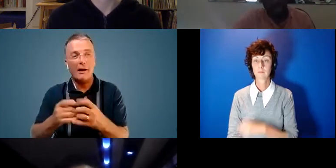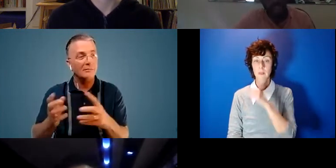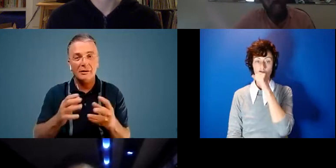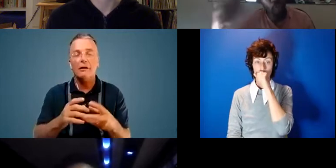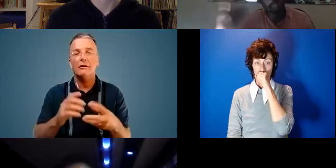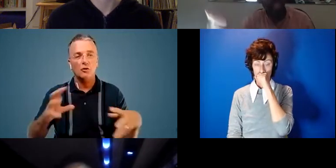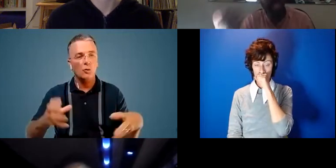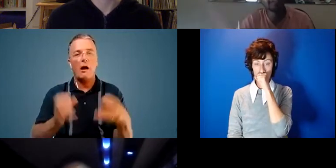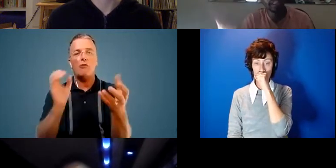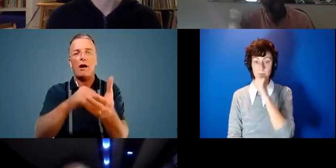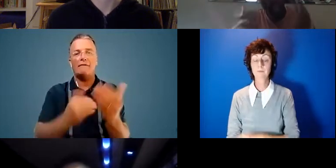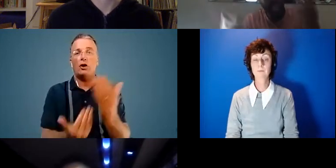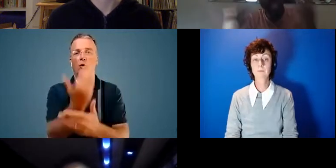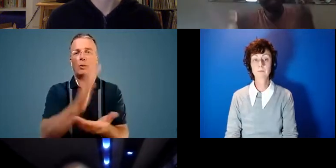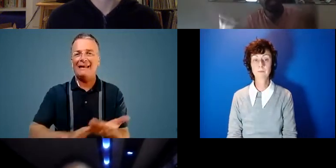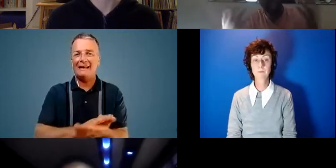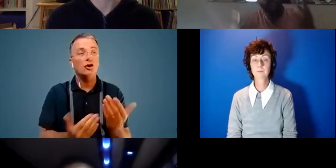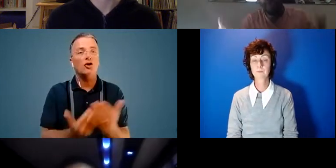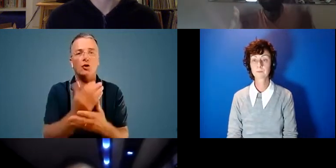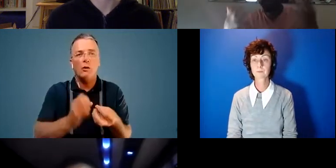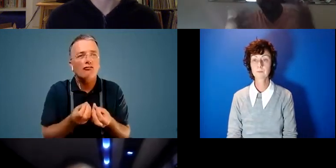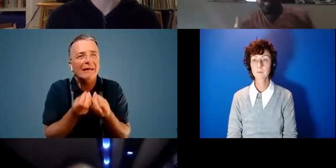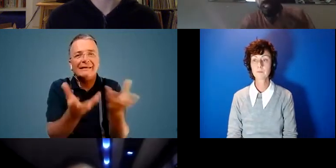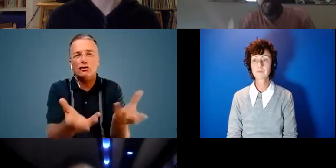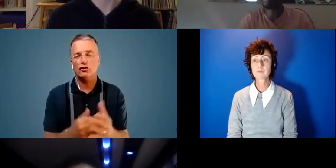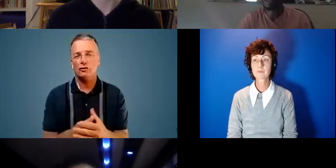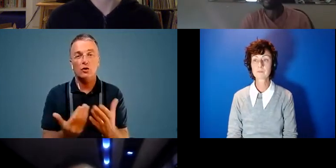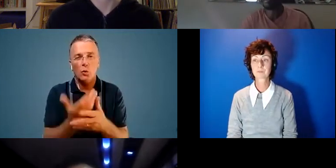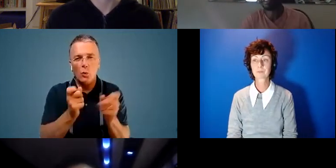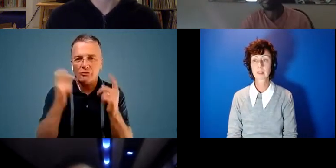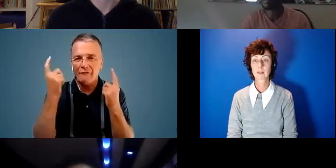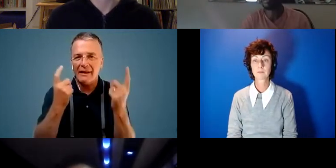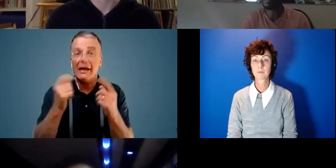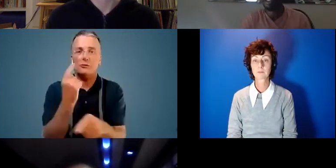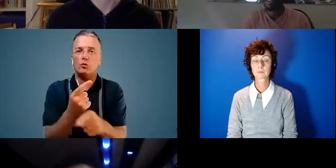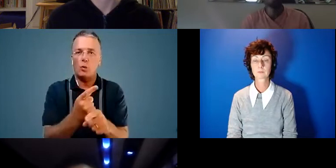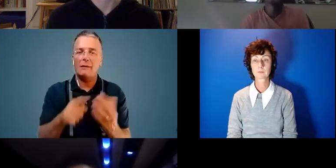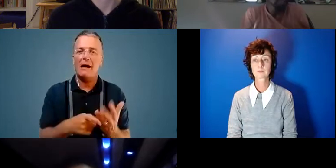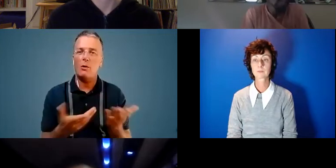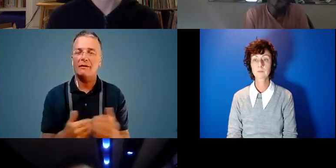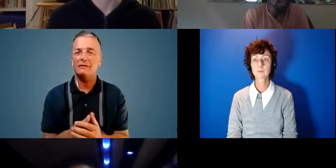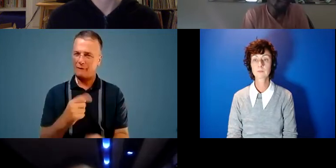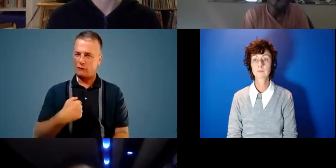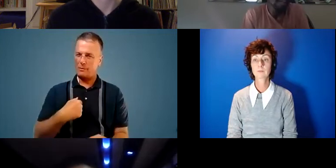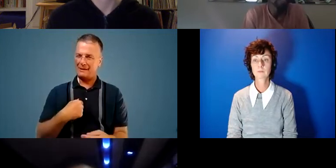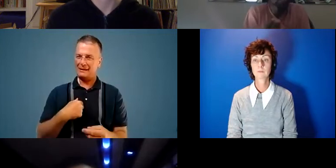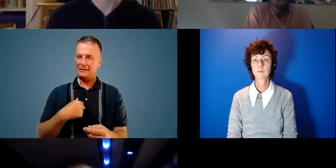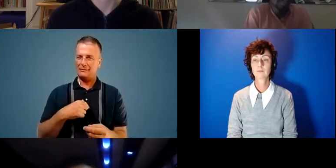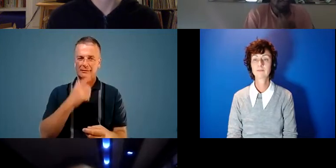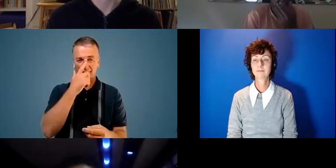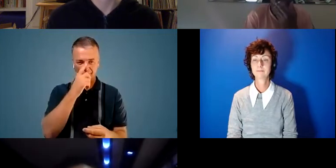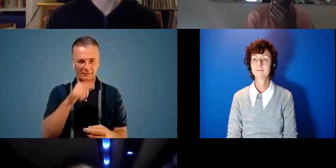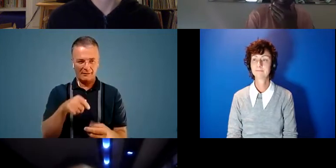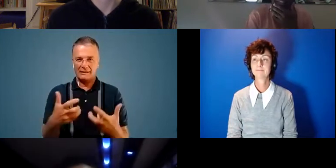arrive at new meanings and new renders and new ways of thinking and talking about things you know and so for me this is this is how